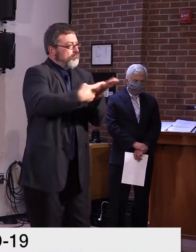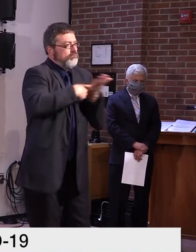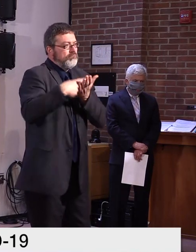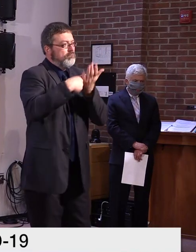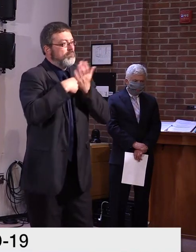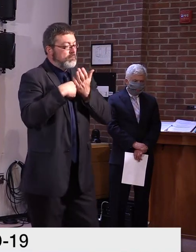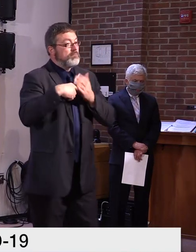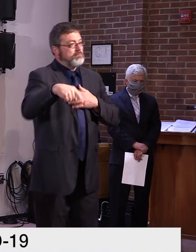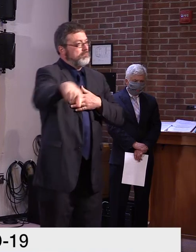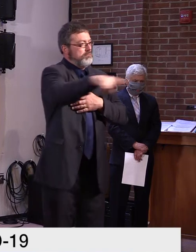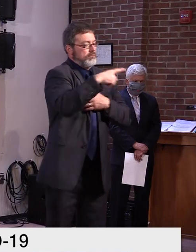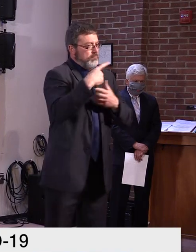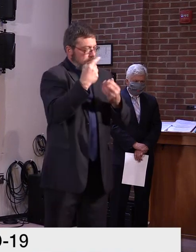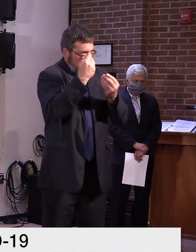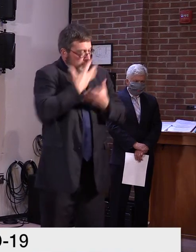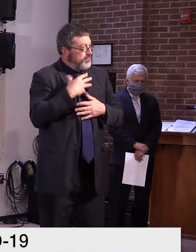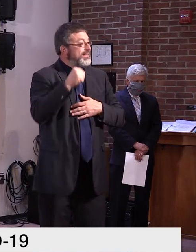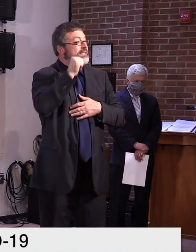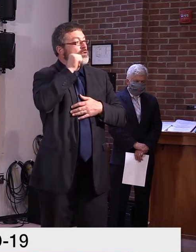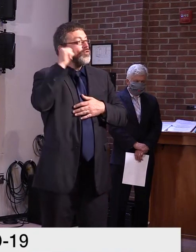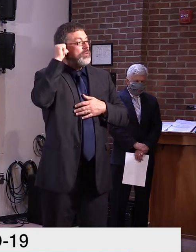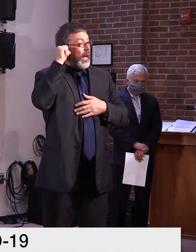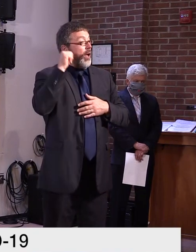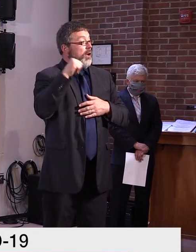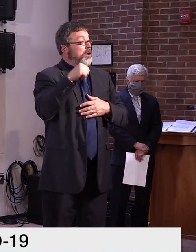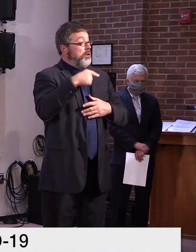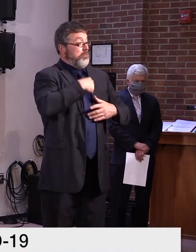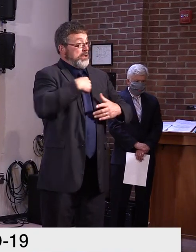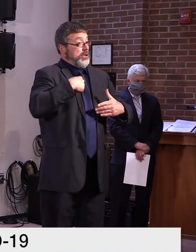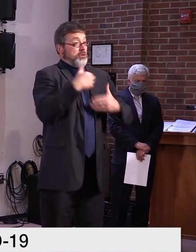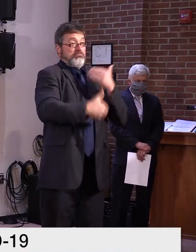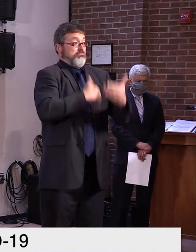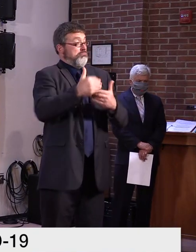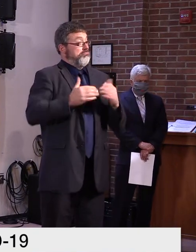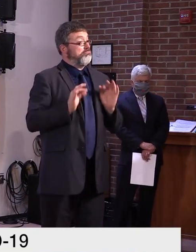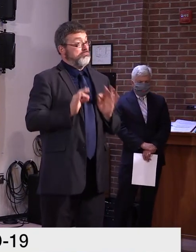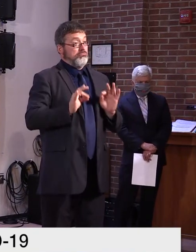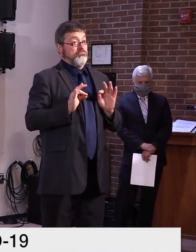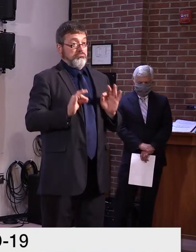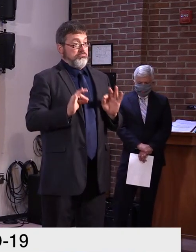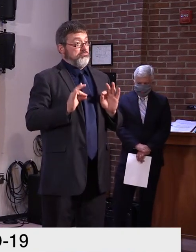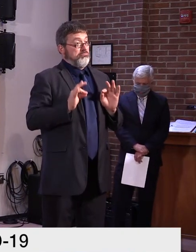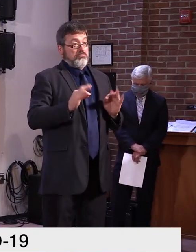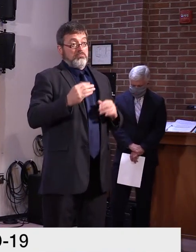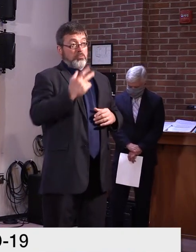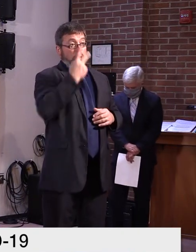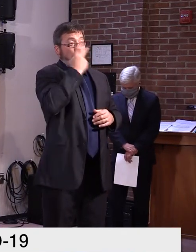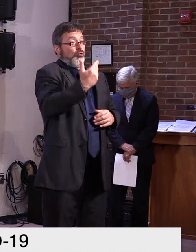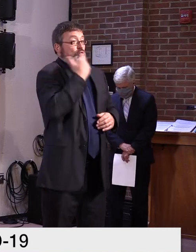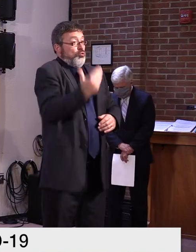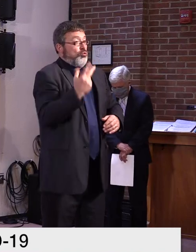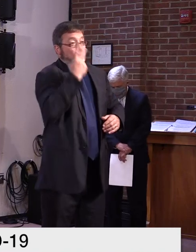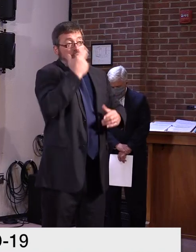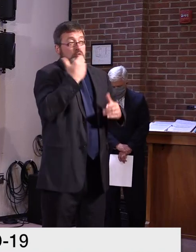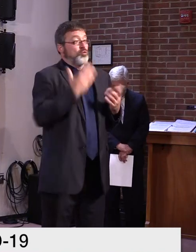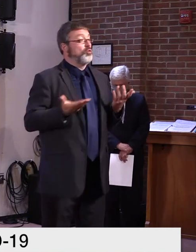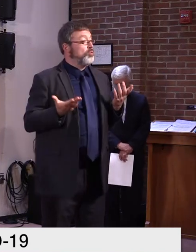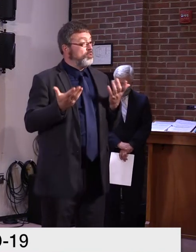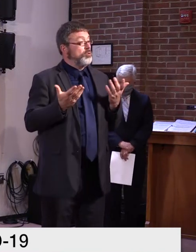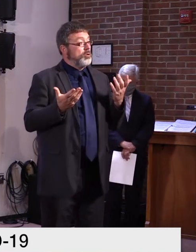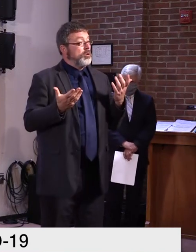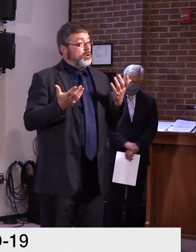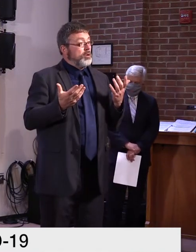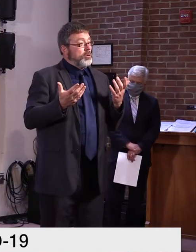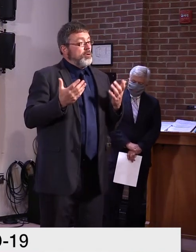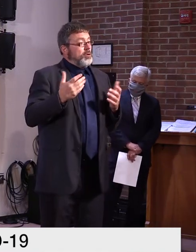going as well as expected. certainly, you know, so much of our planning has been focused on the logistical aspects of reopening schools and that's where